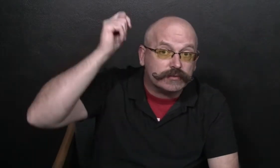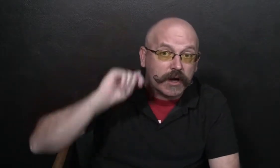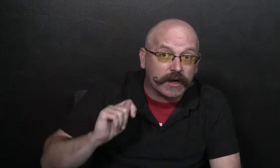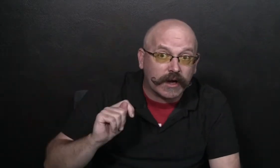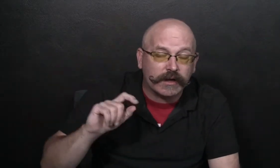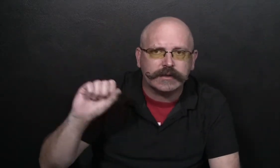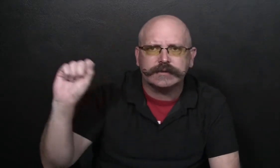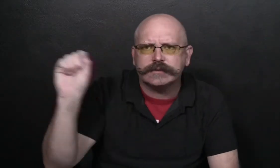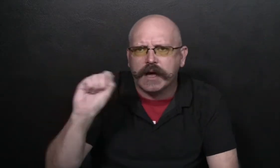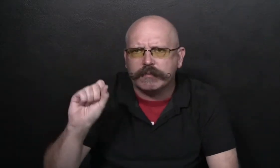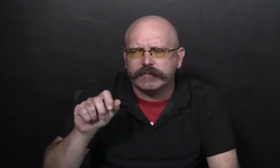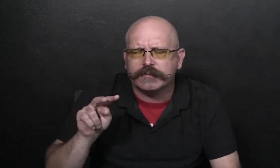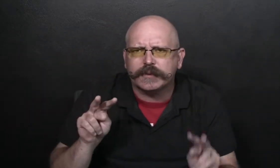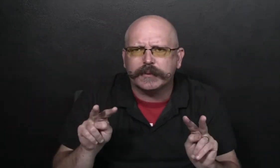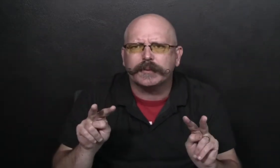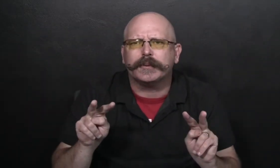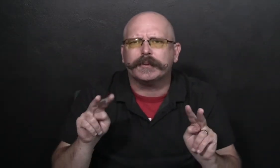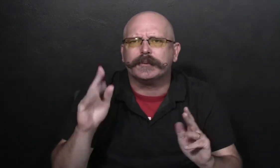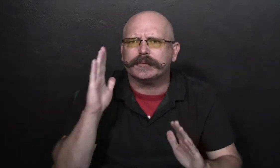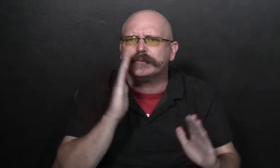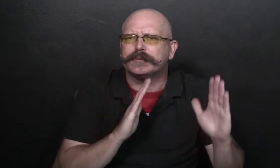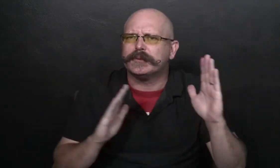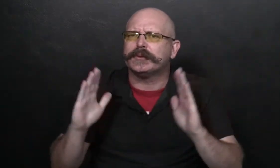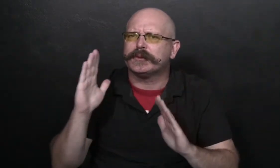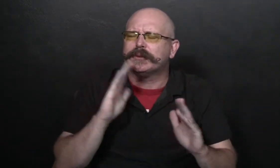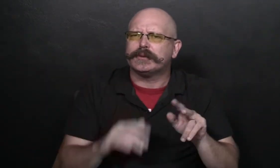Trinka and Sam were worried, too.